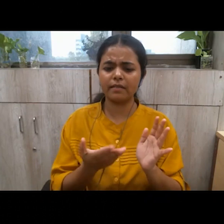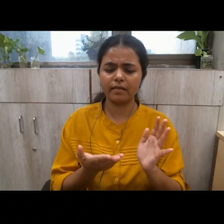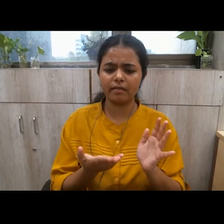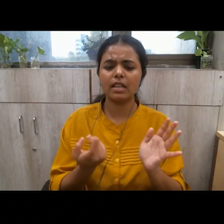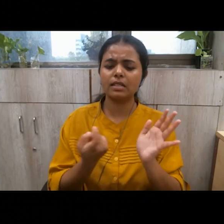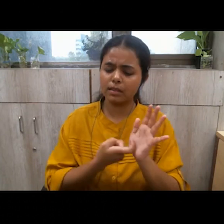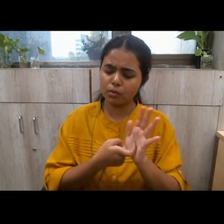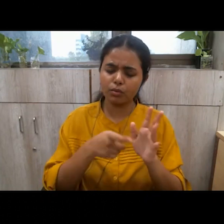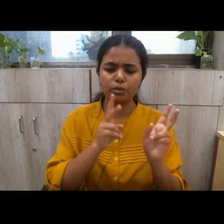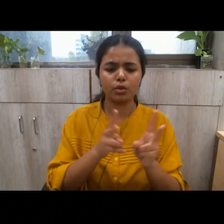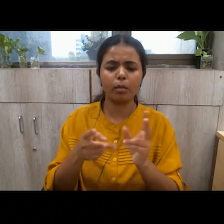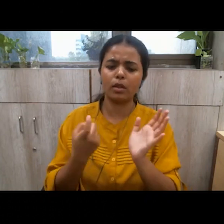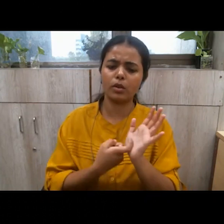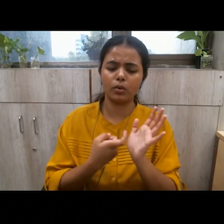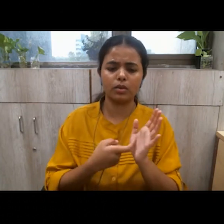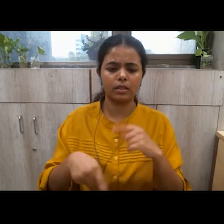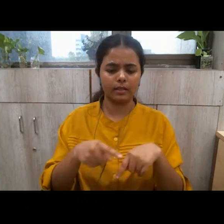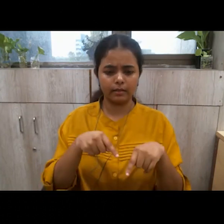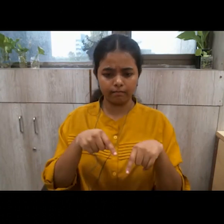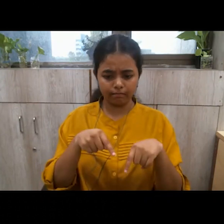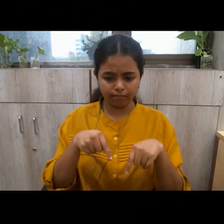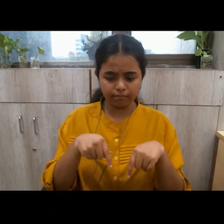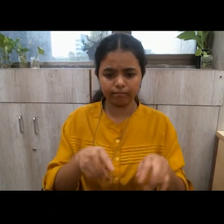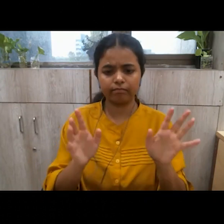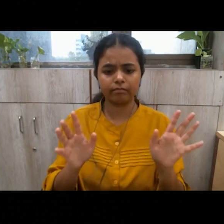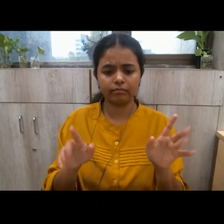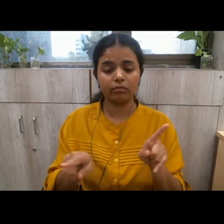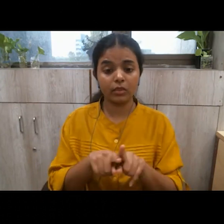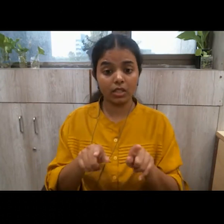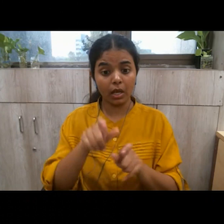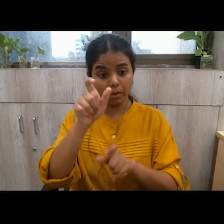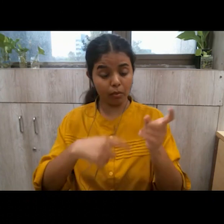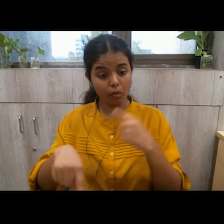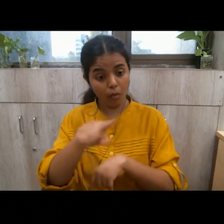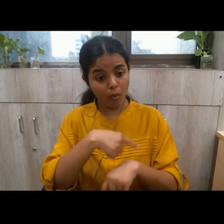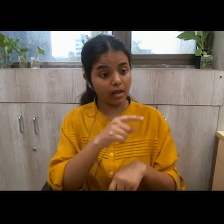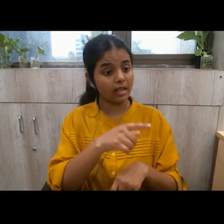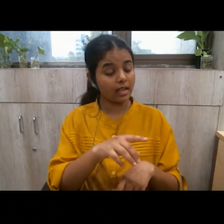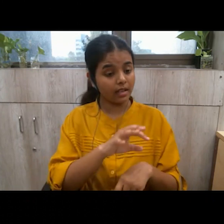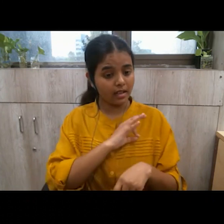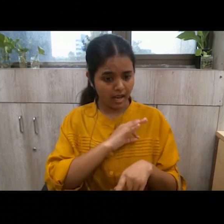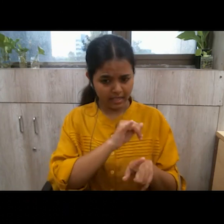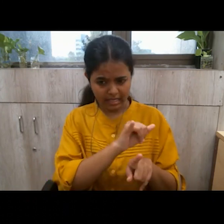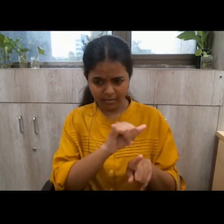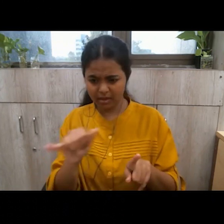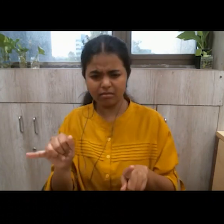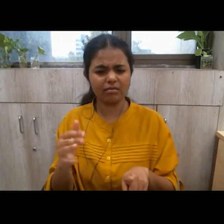have to be some common rules of working together everybody's every choice cannot be expect accepted